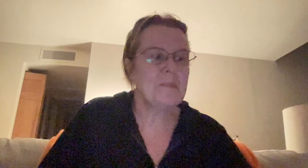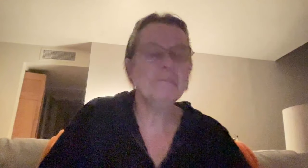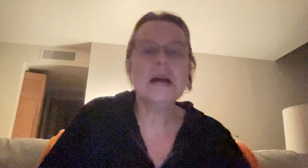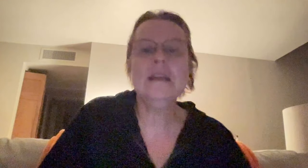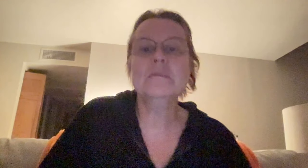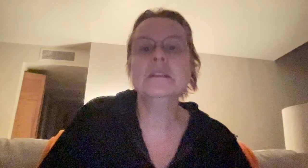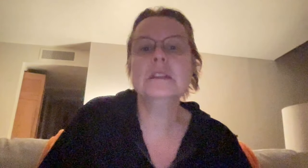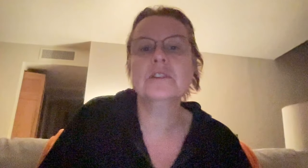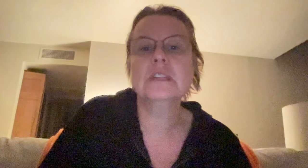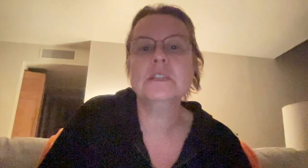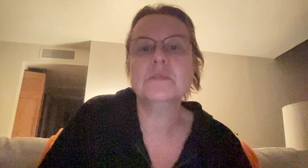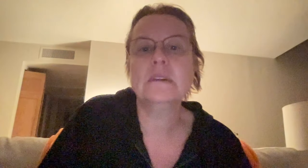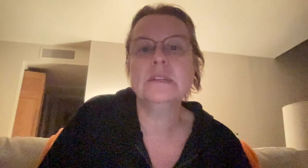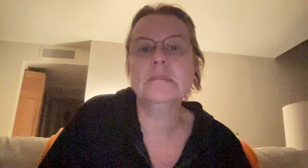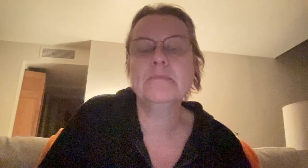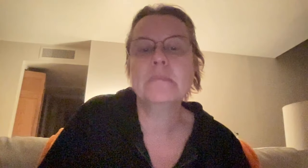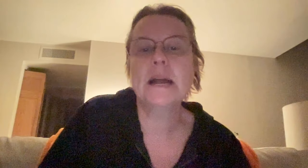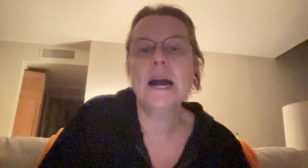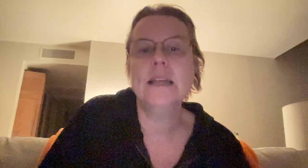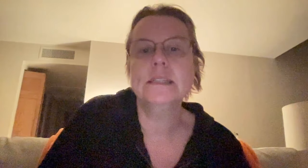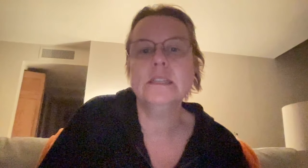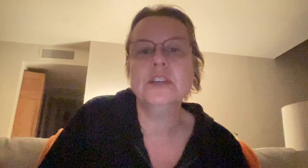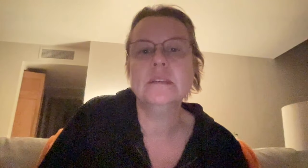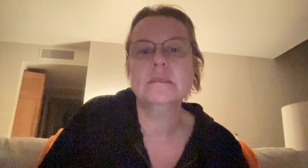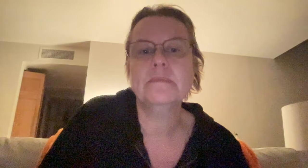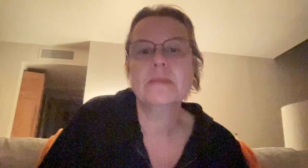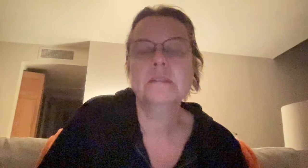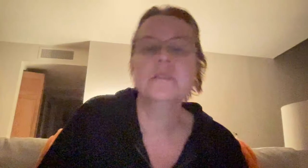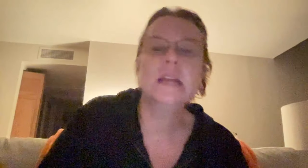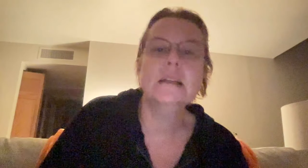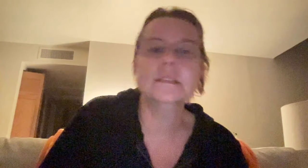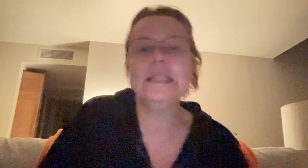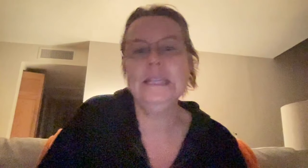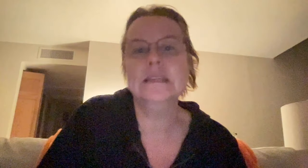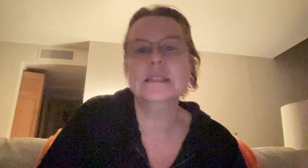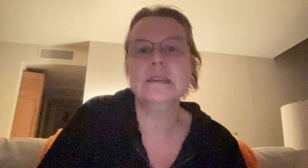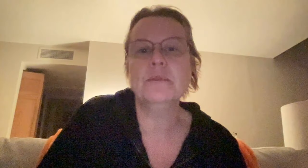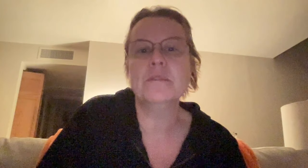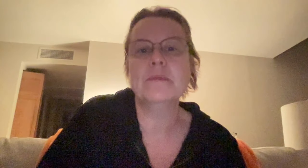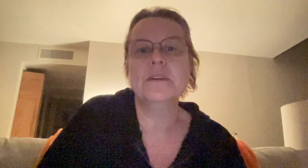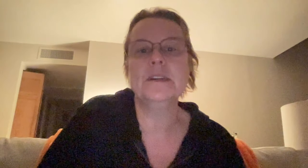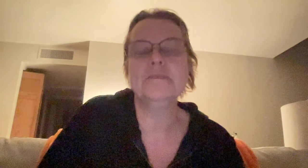But I am literally surrounded by ISTJs. So the, the T is the important part here.